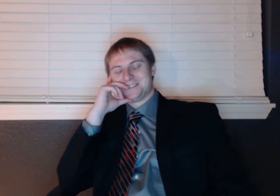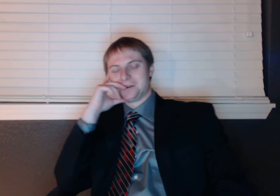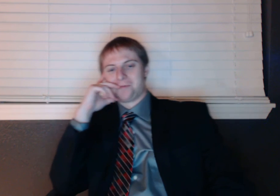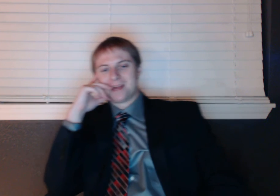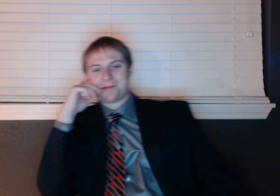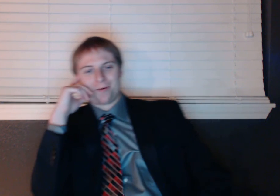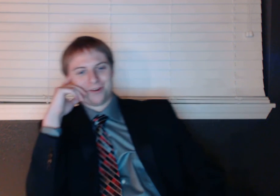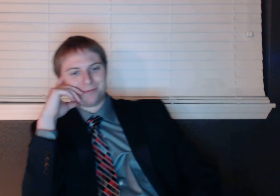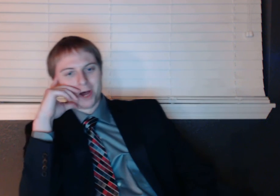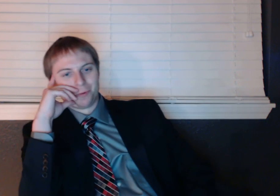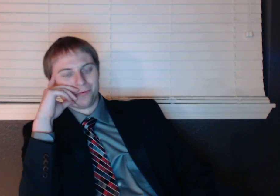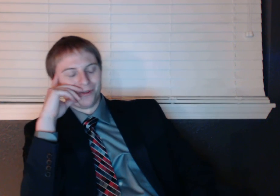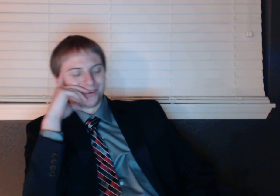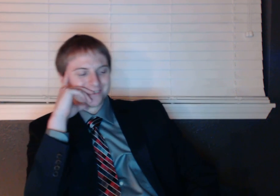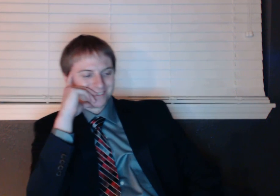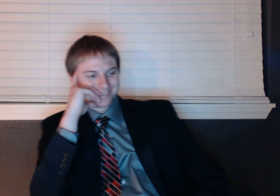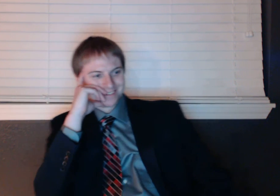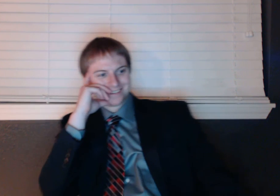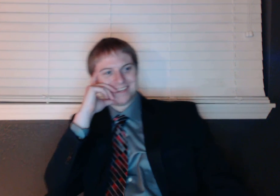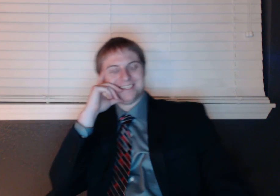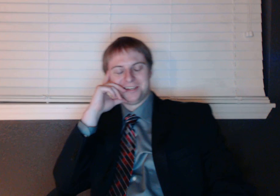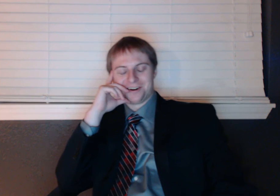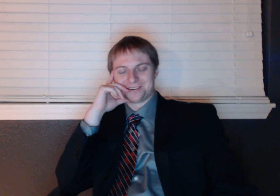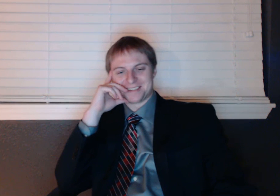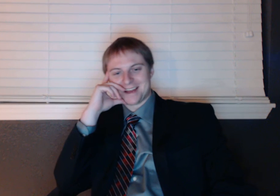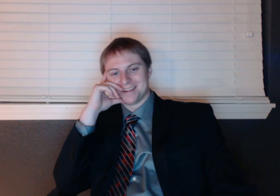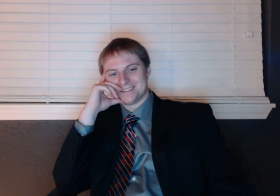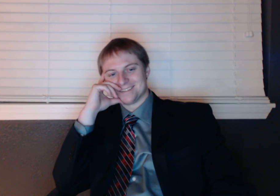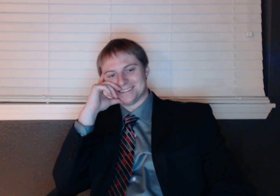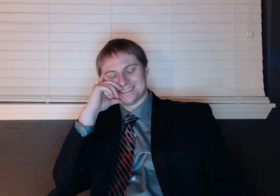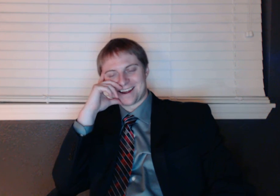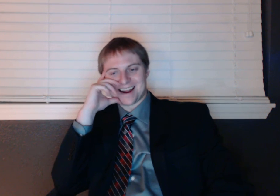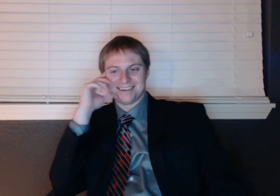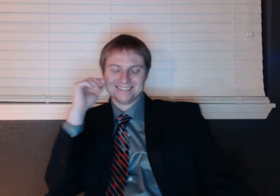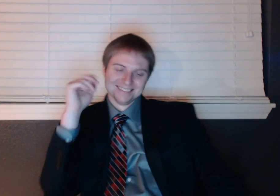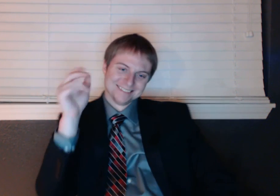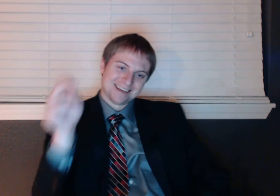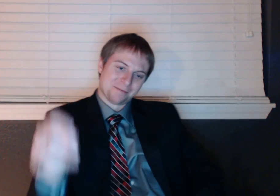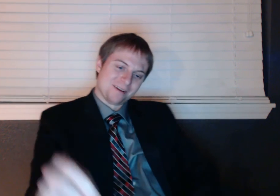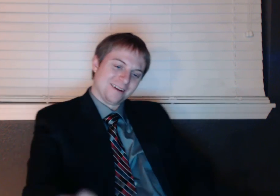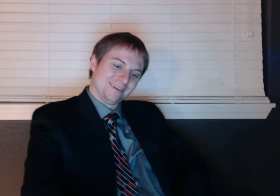Still make my words palpable. Easy to understand. All right. I'm done.